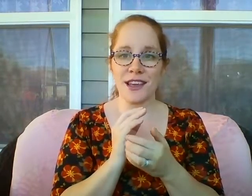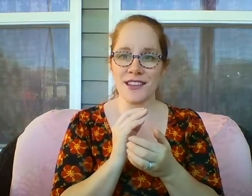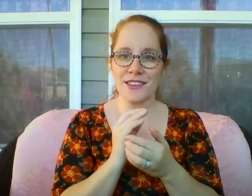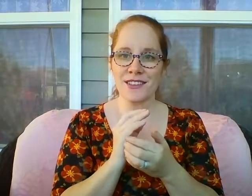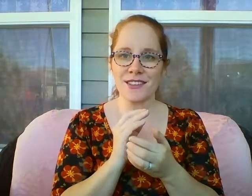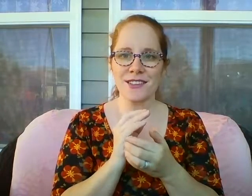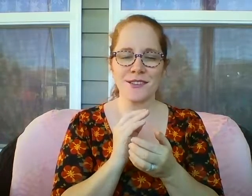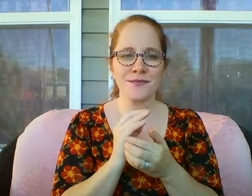others,